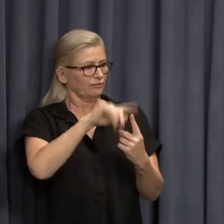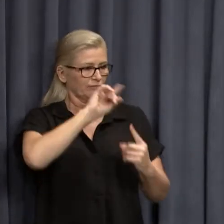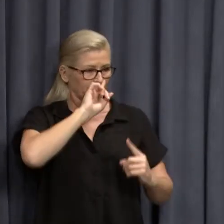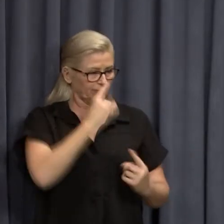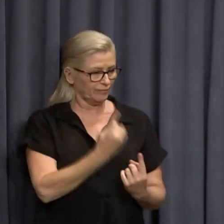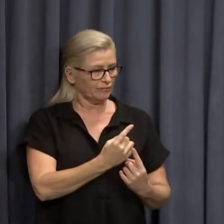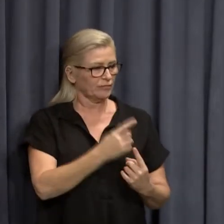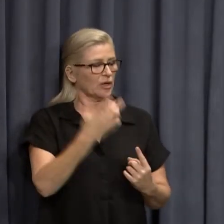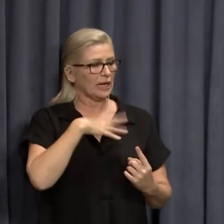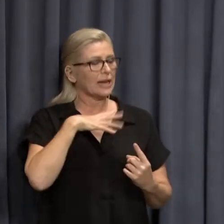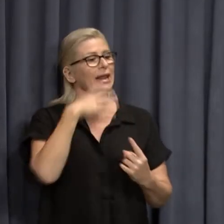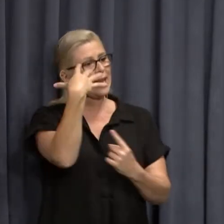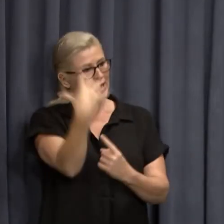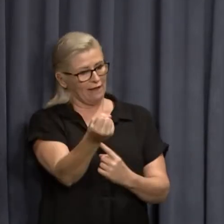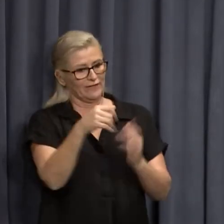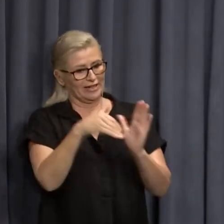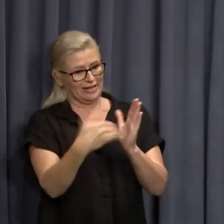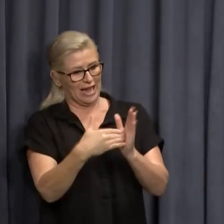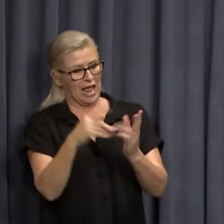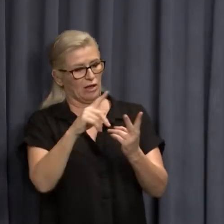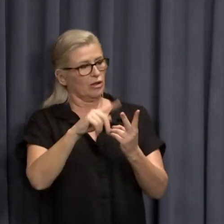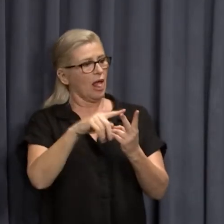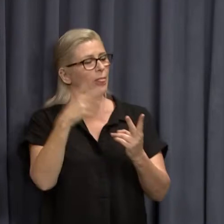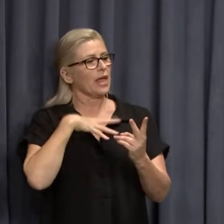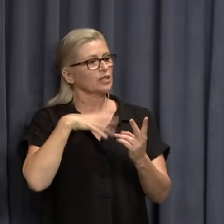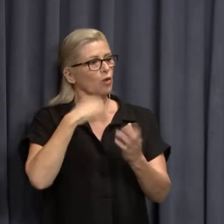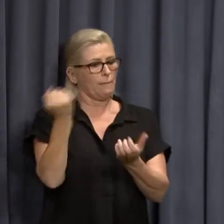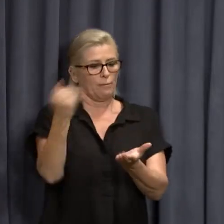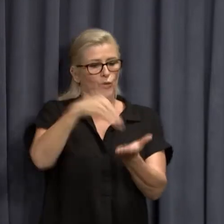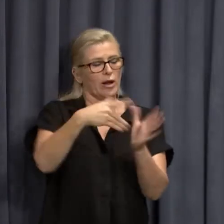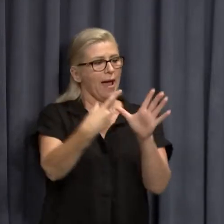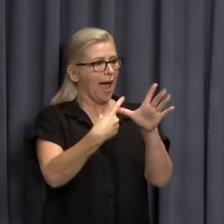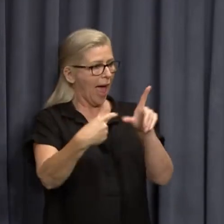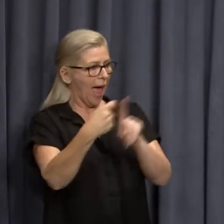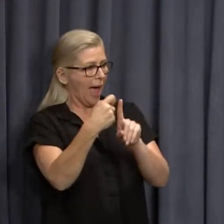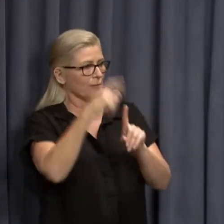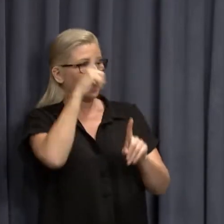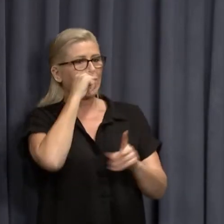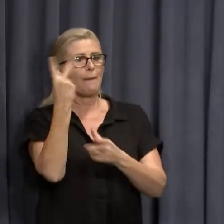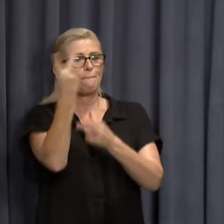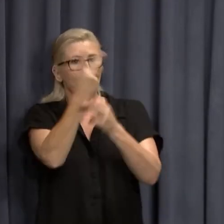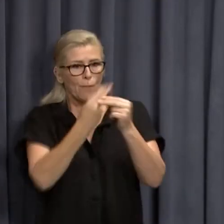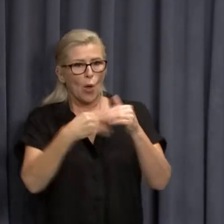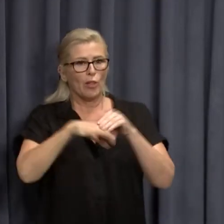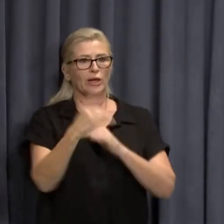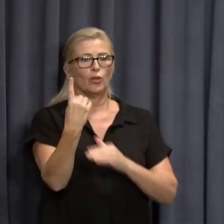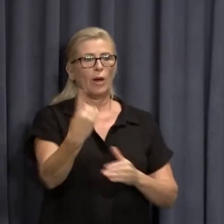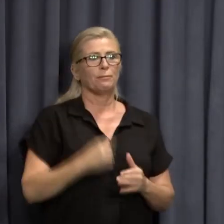But it is something that's in place now. So we've invested in an app that allows people to do both in one app.